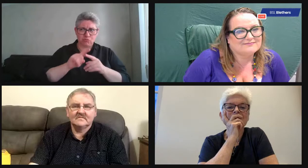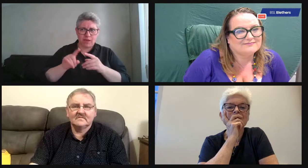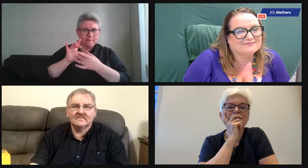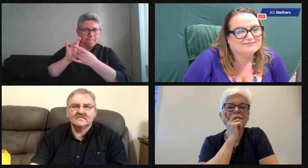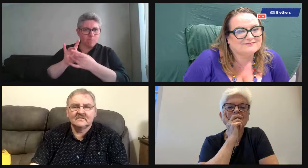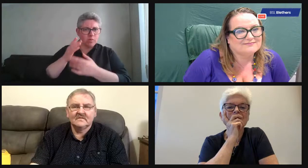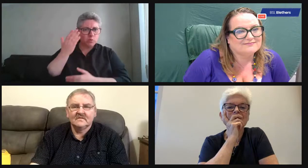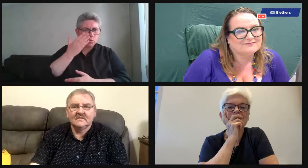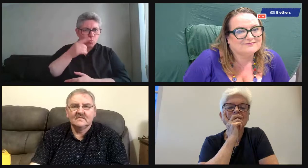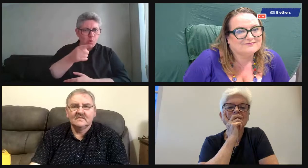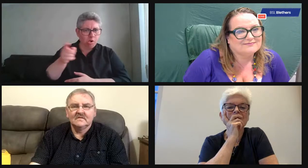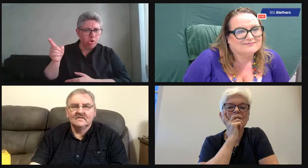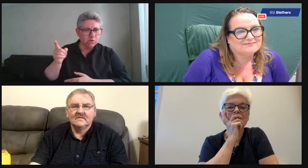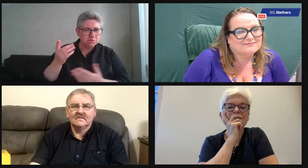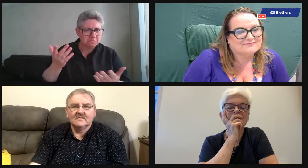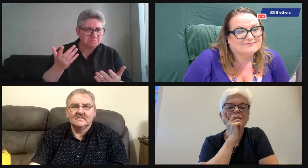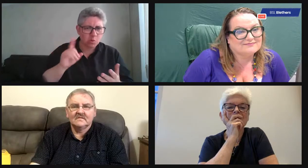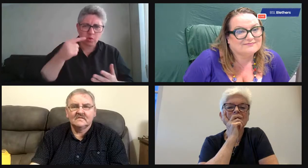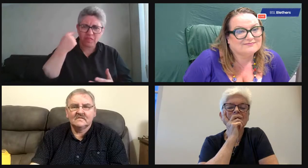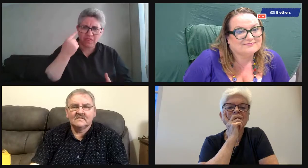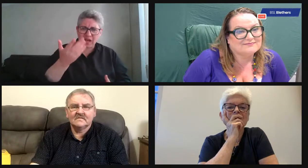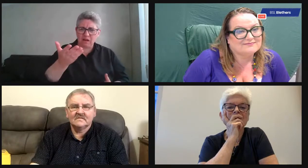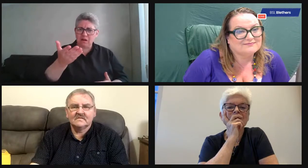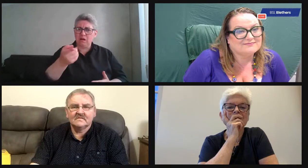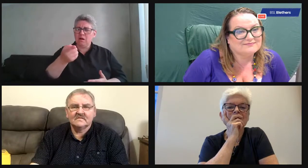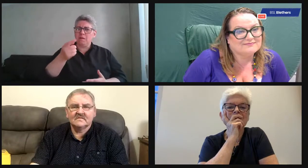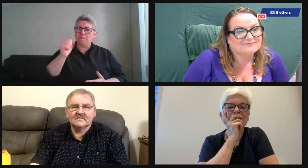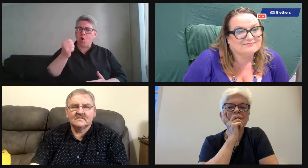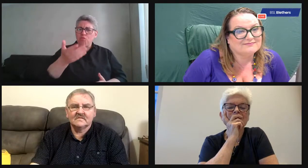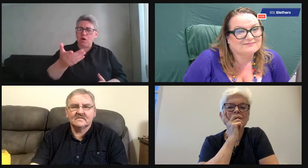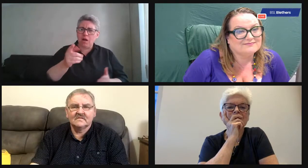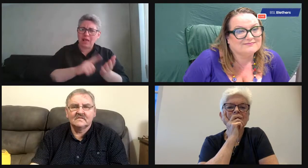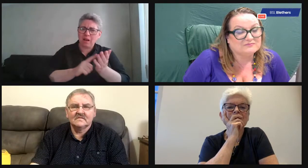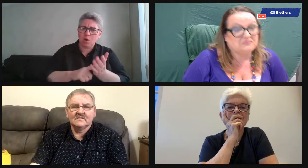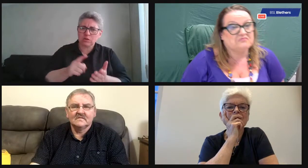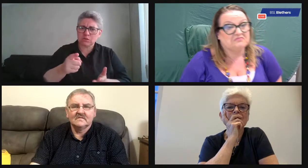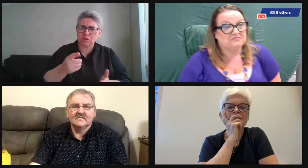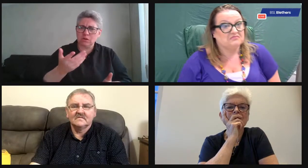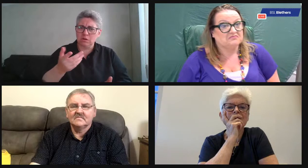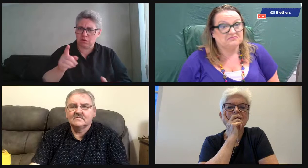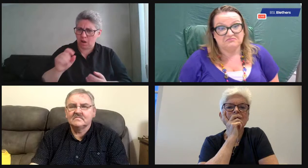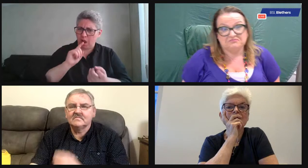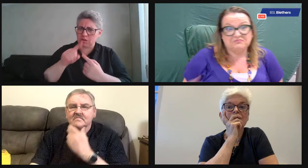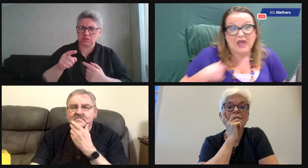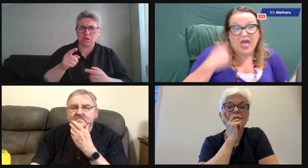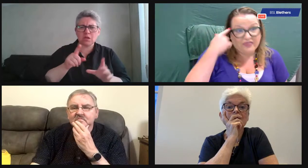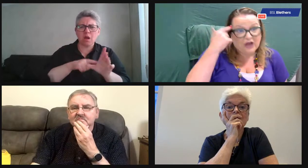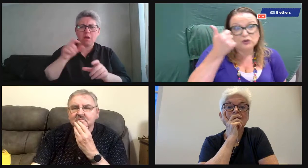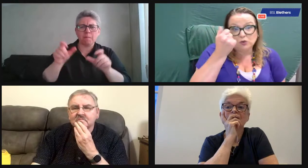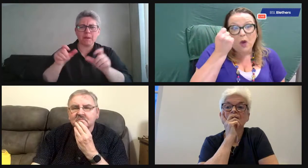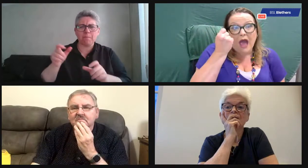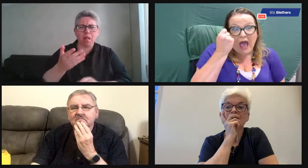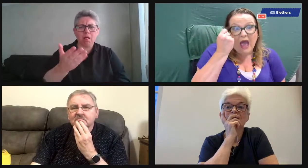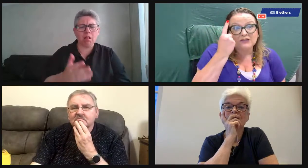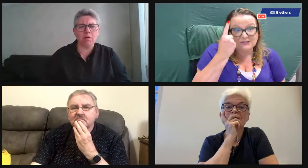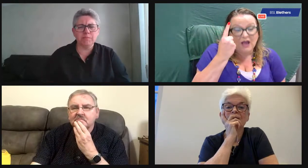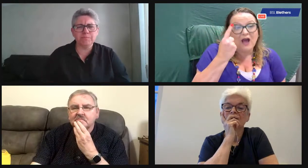opportunities. Maybe try to liaise with the schools, perhaps. Moira, Lillian, do you have any thoughts on that about